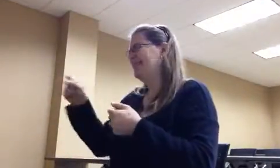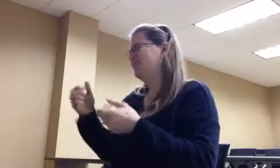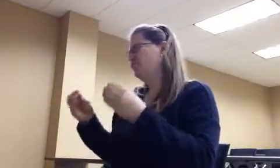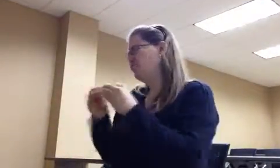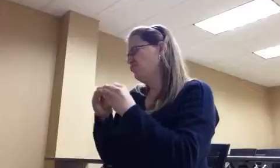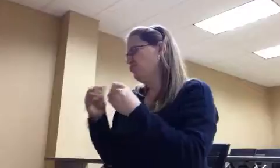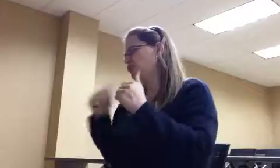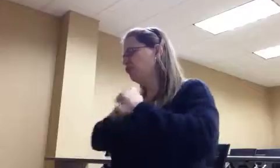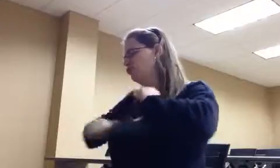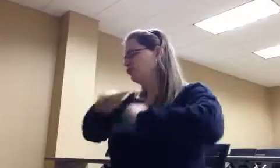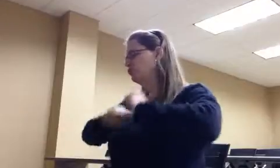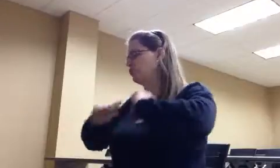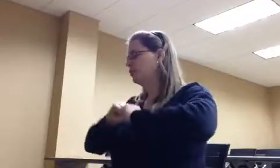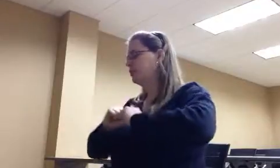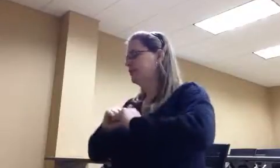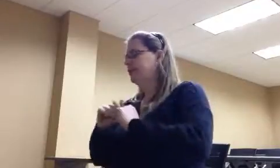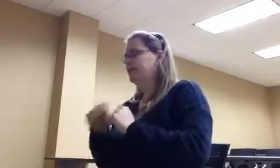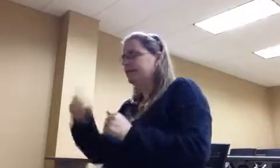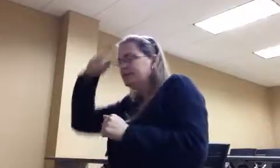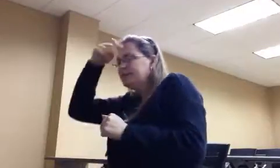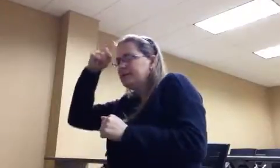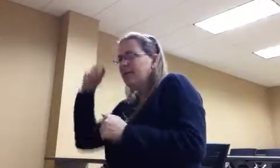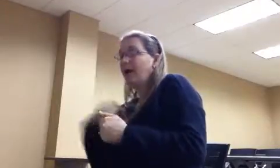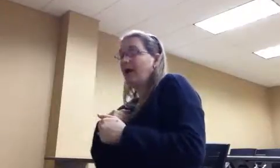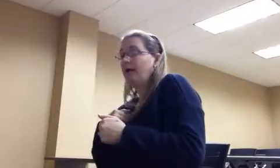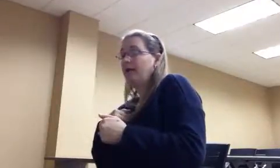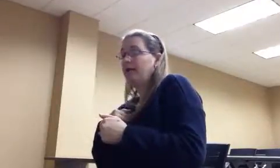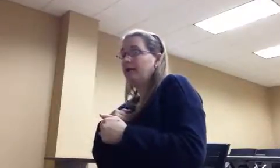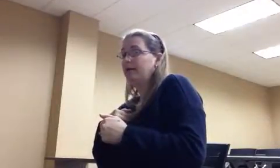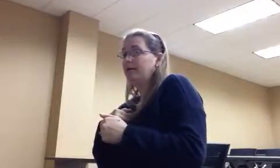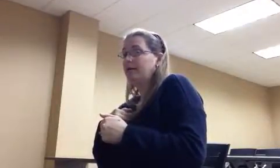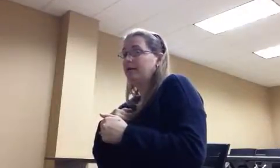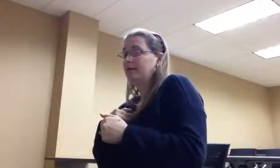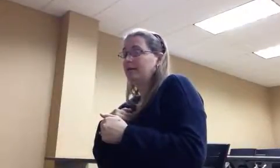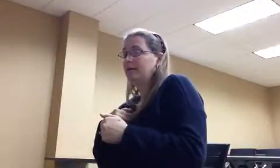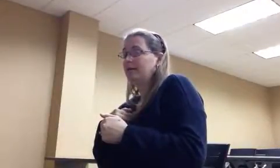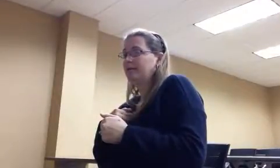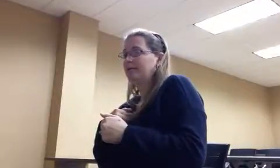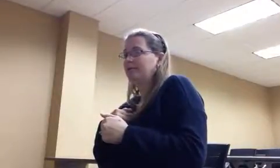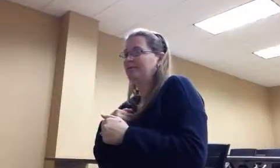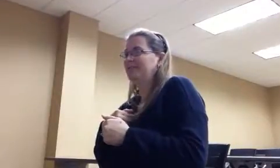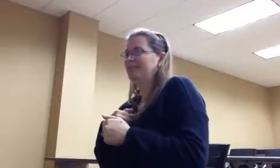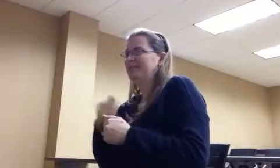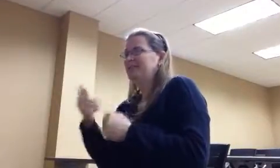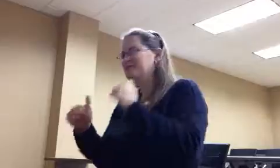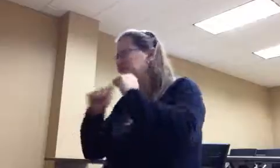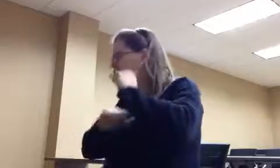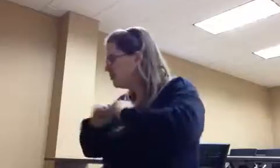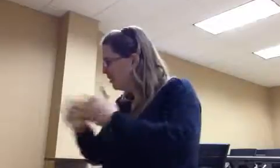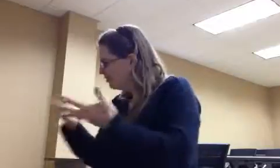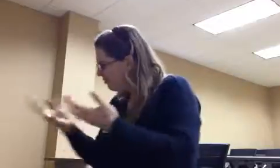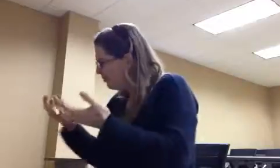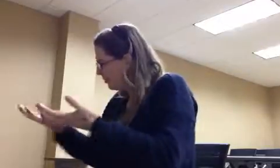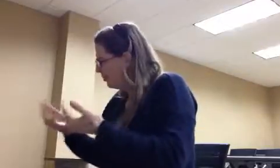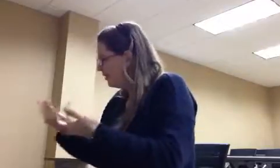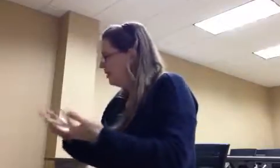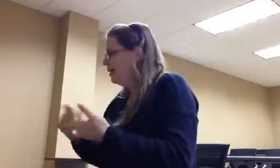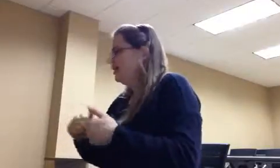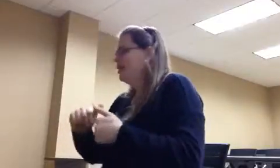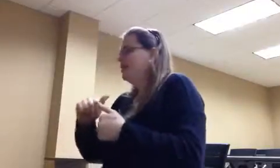this summer I... Oh, weak. Come on. Drama. Here we go. This summer I...